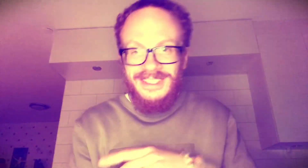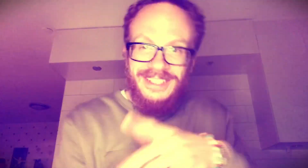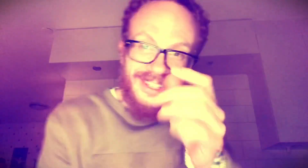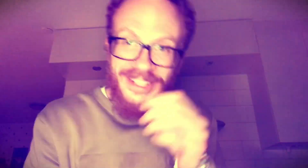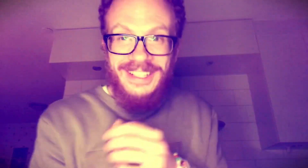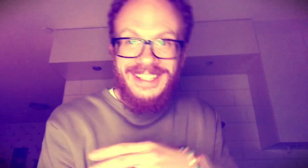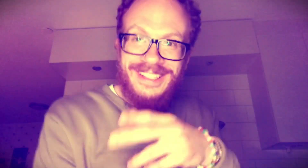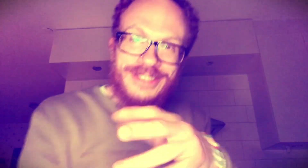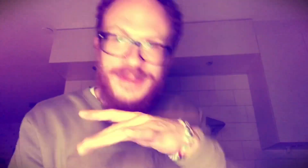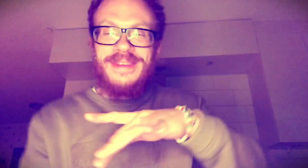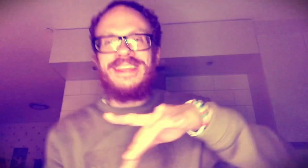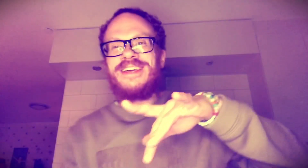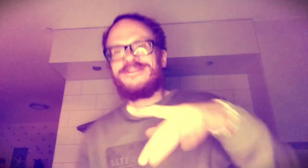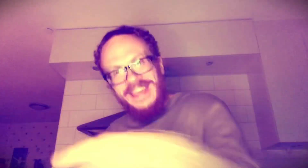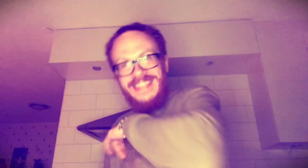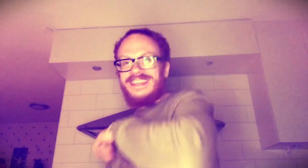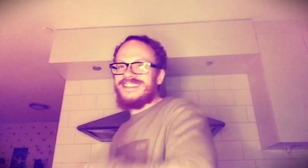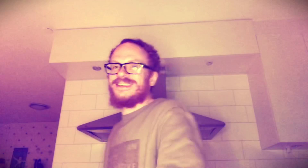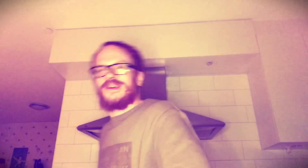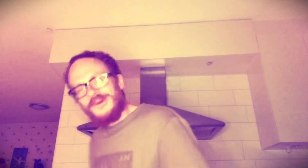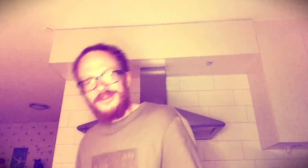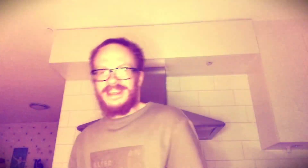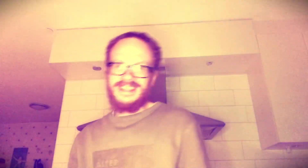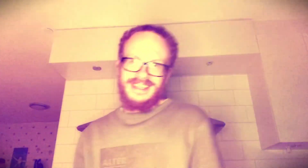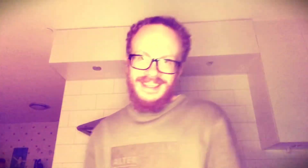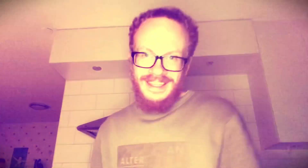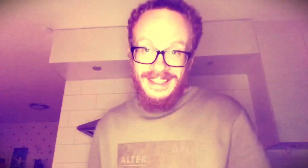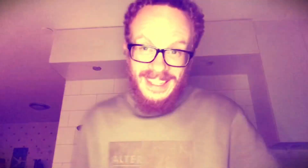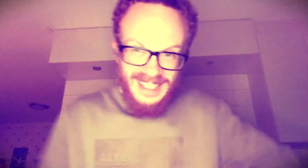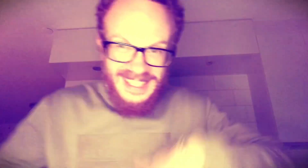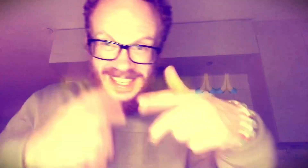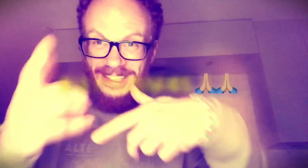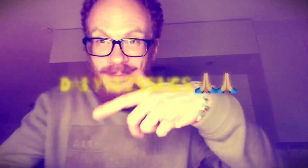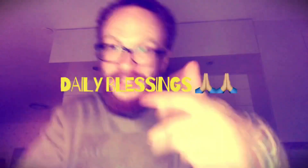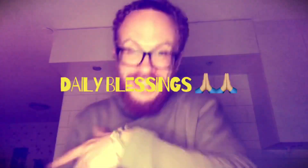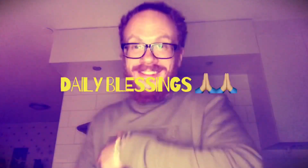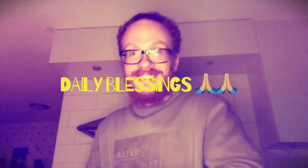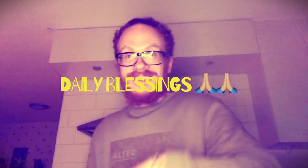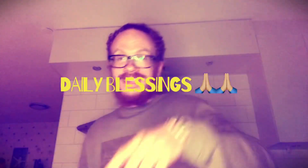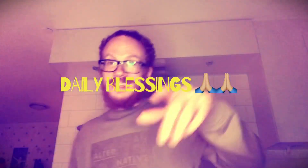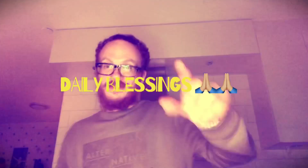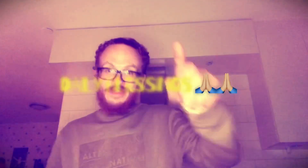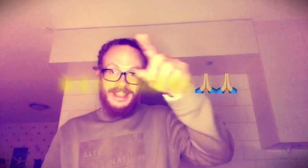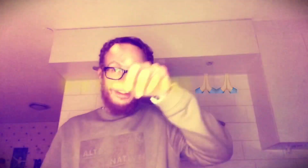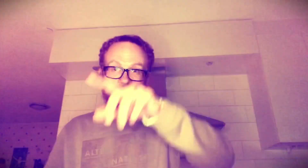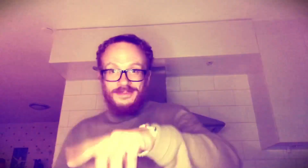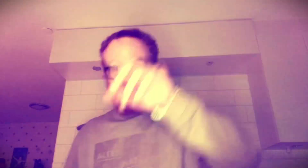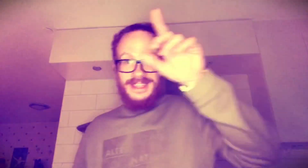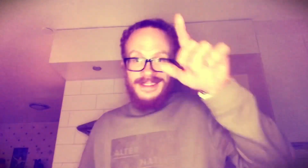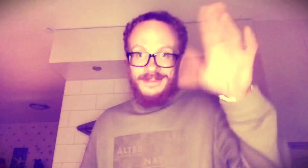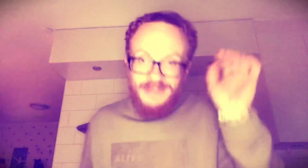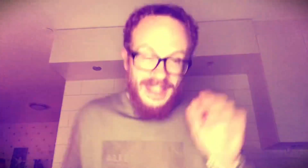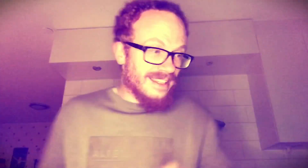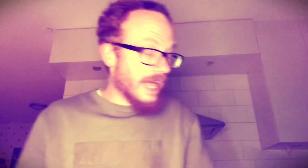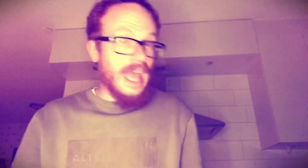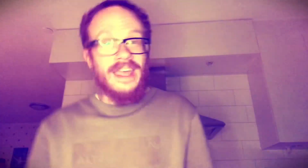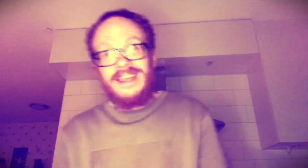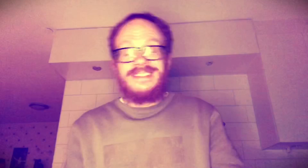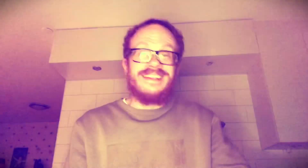Uh, Jimmy, Vegas, homie, daily blessings, the pit, the pit, the pit, yeah Shit,